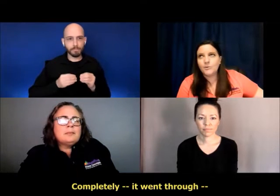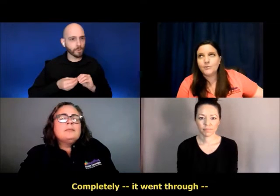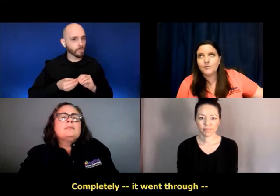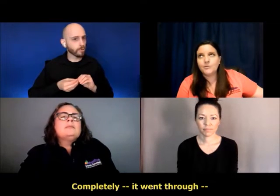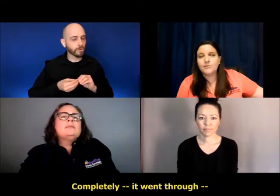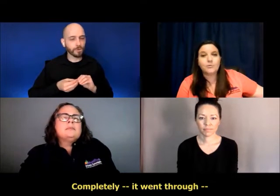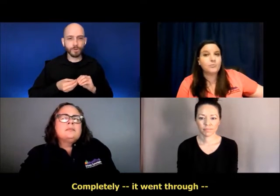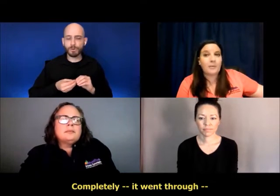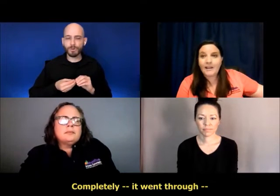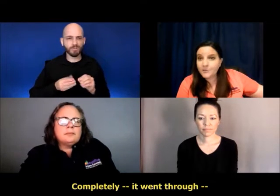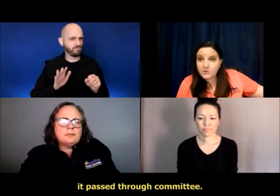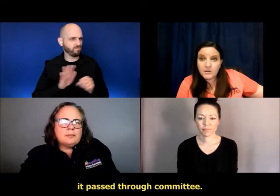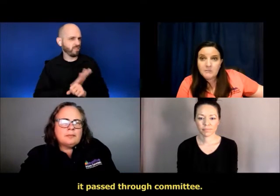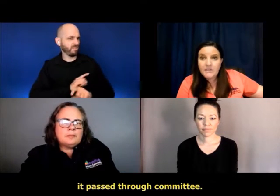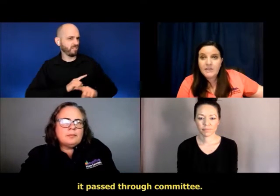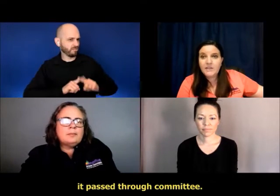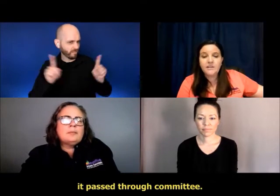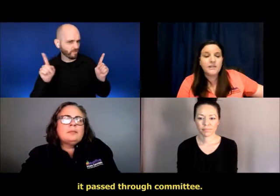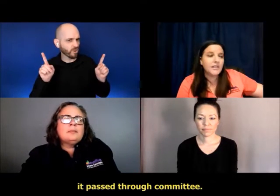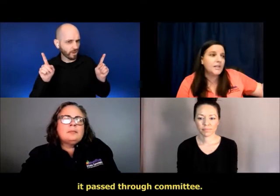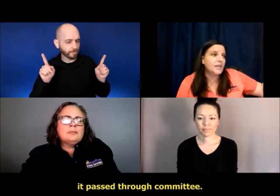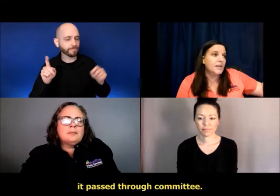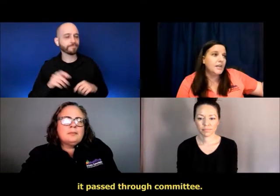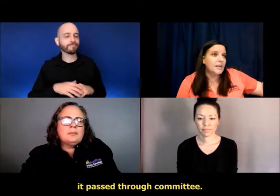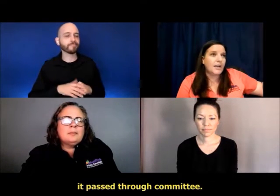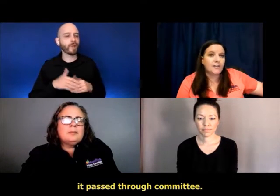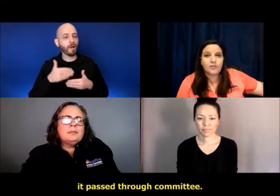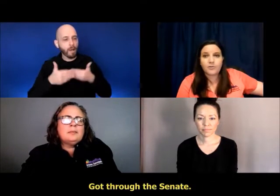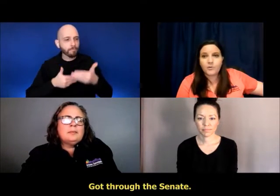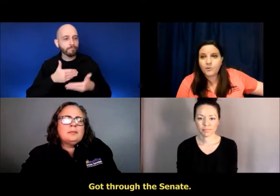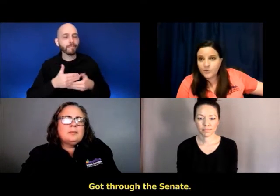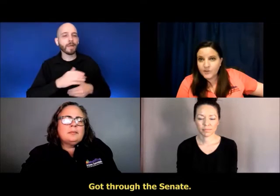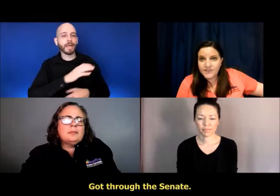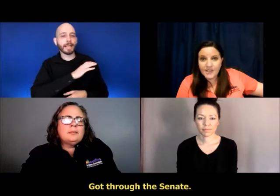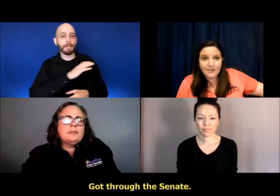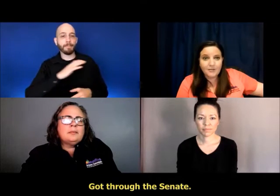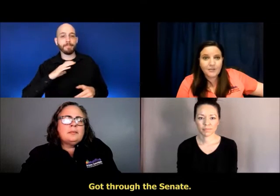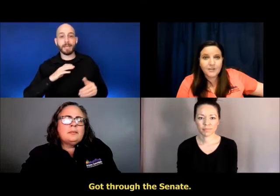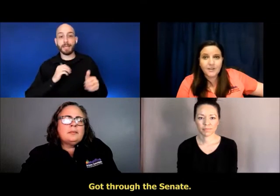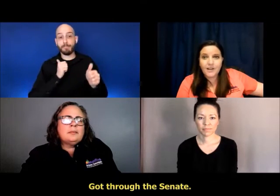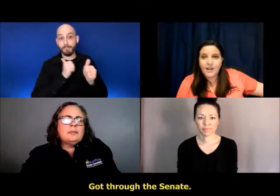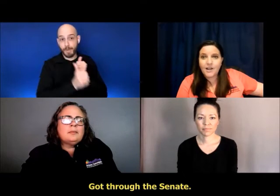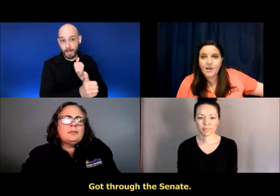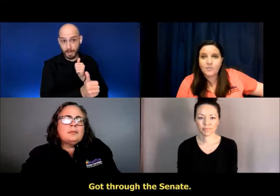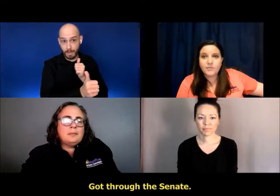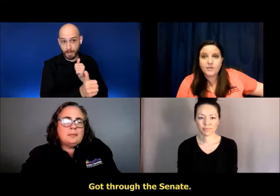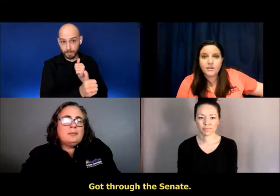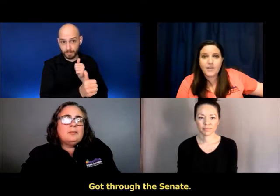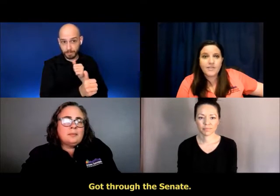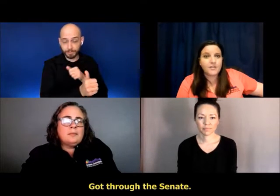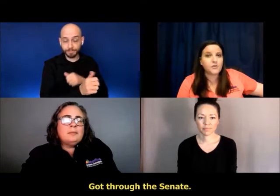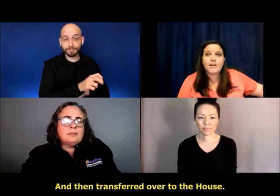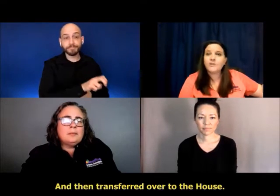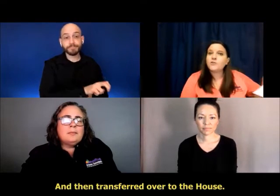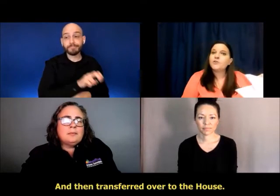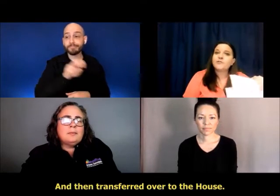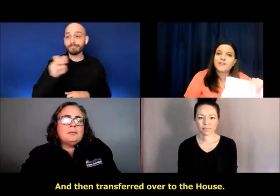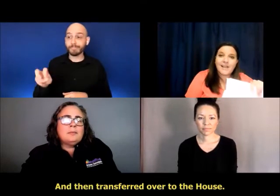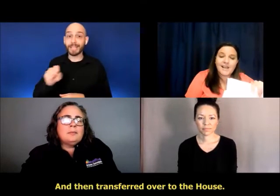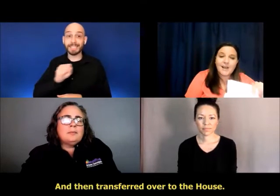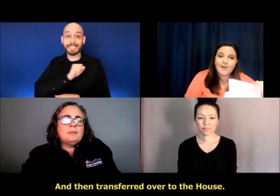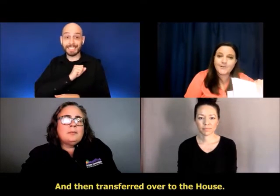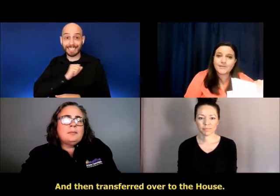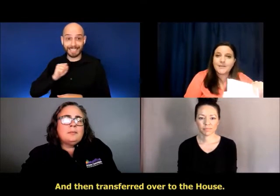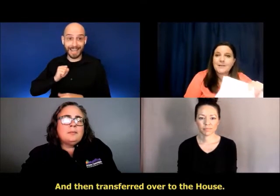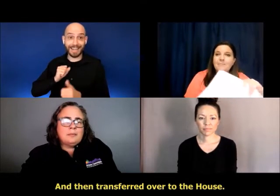through, passed through committee, got through the Senate, um, and then transferred